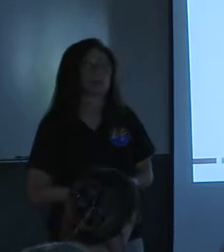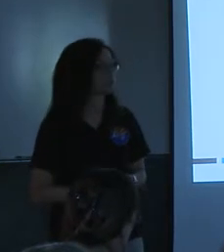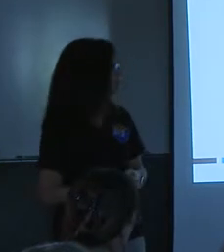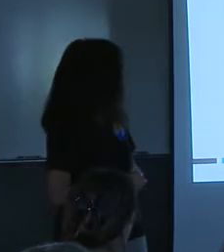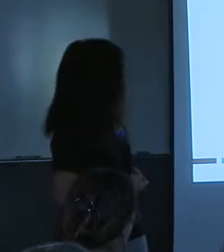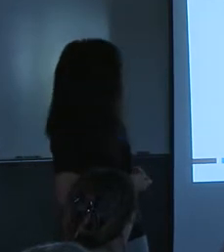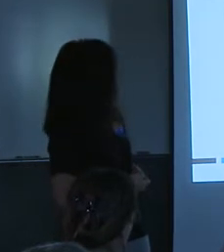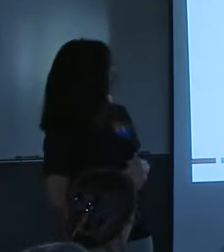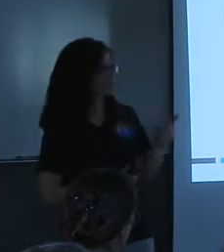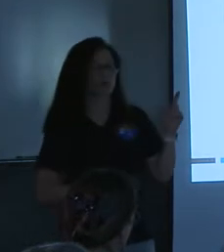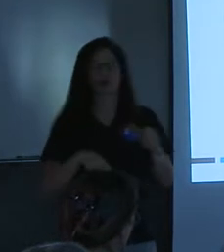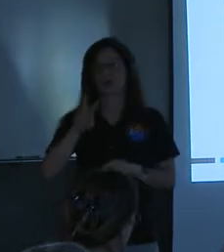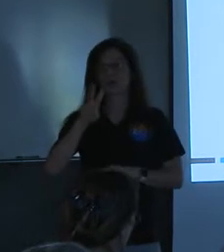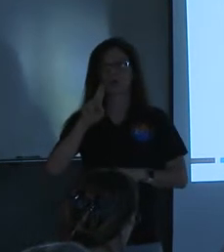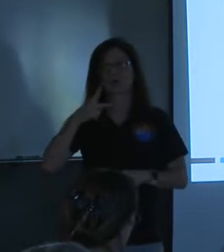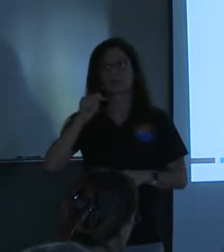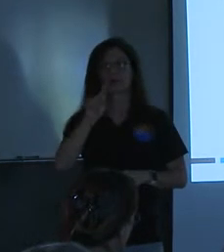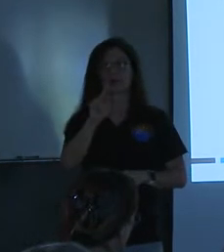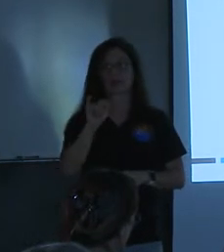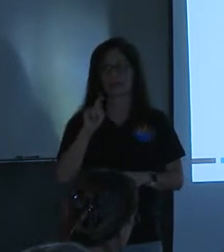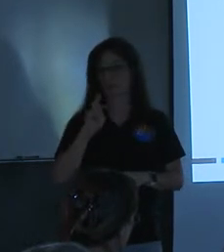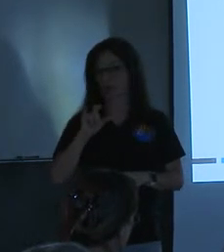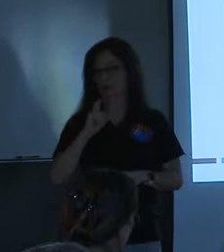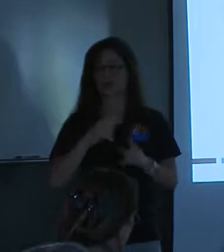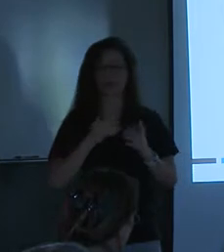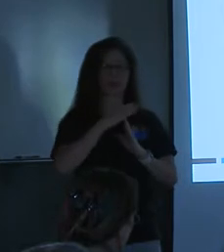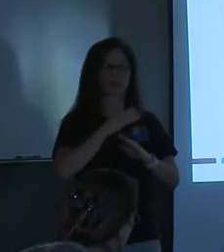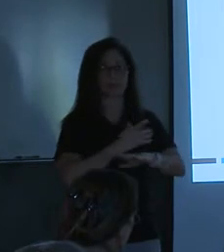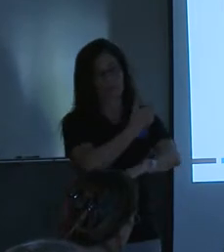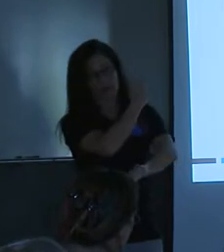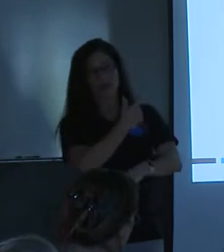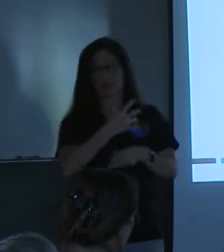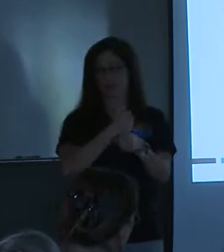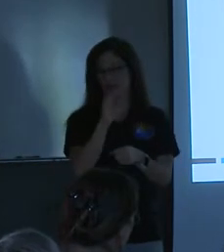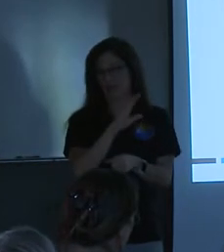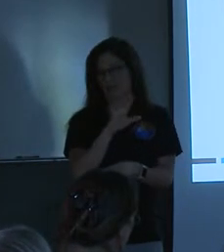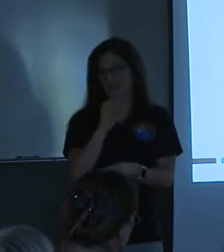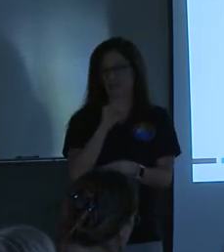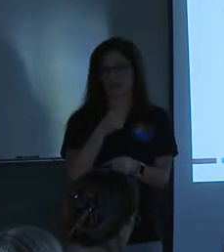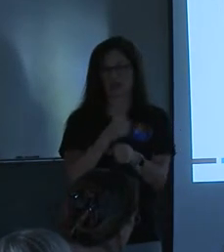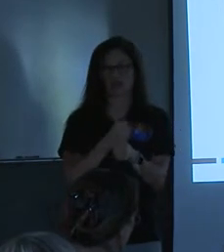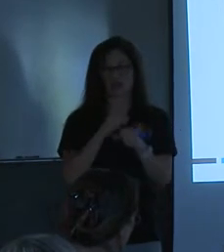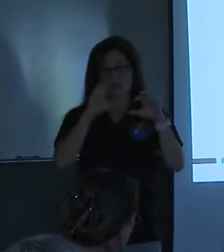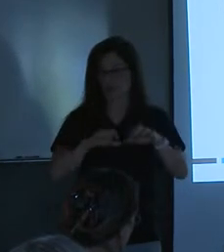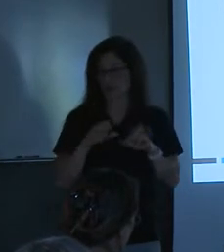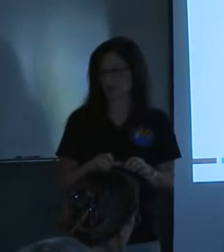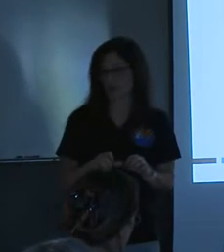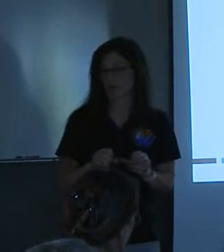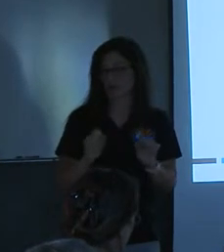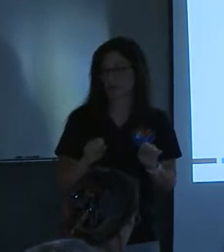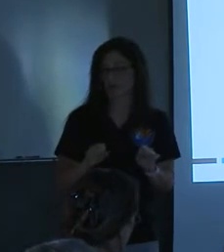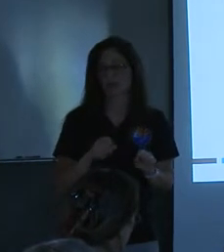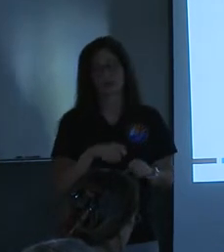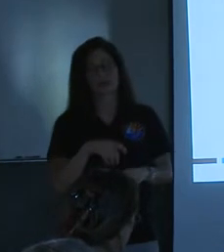This is Wapaki trails. So this is all the way at the top. They potentially received up to a 50 year rainfall event. And you